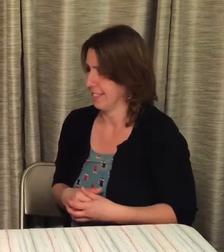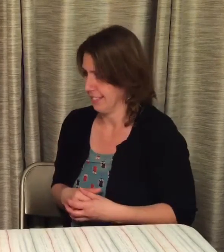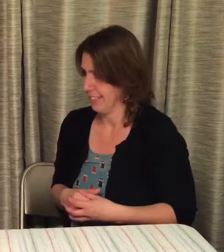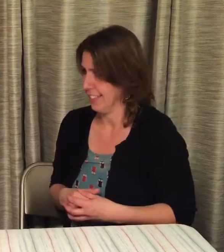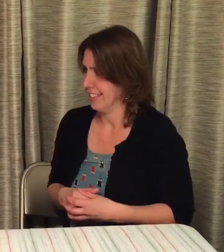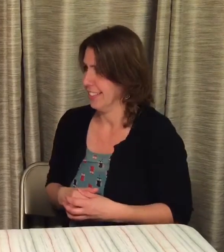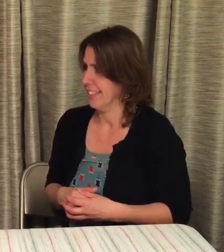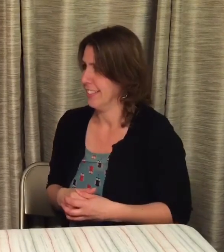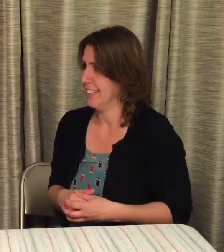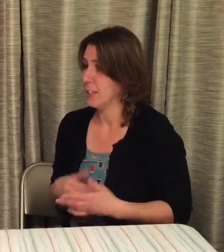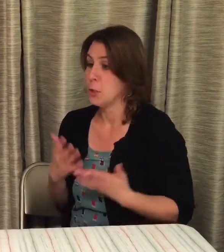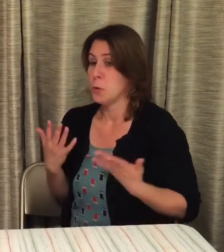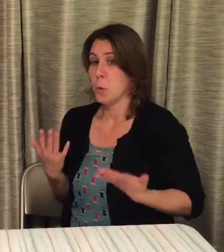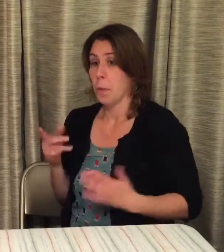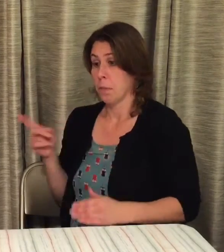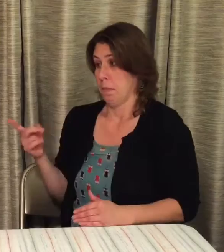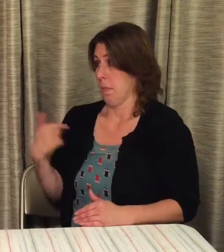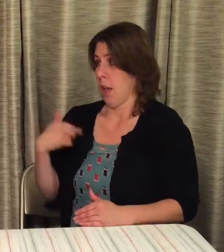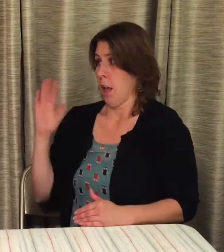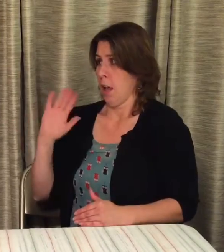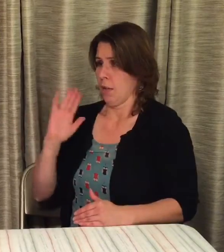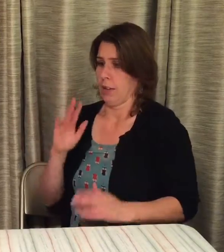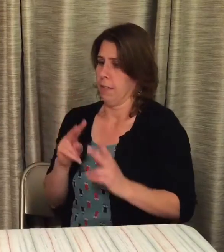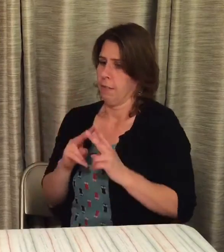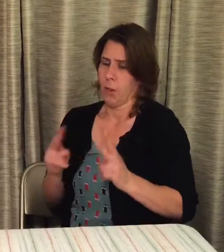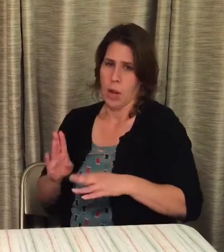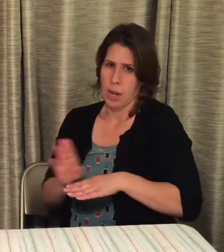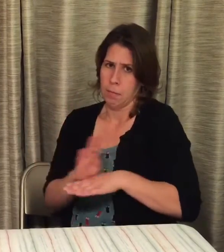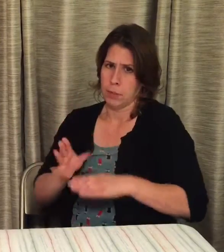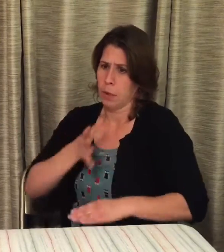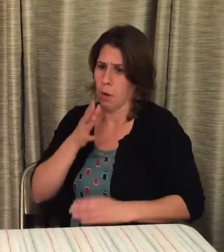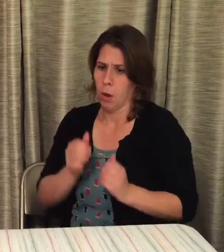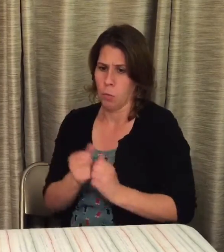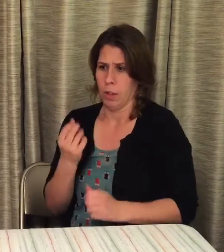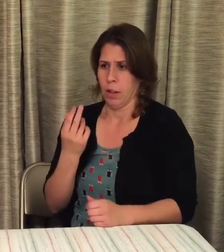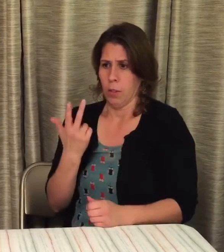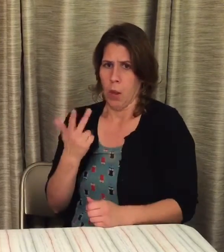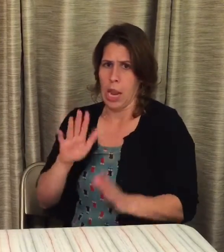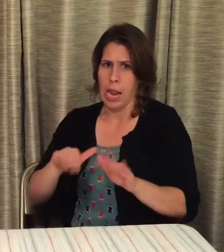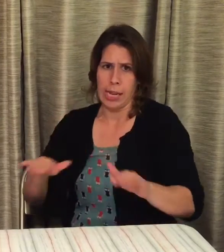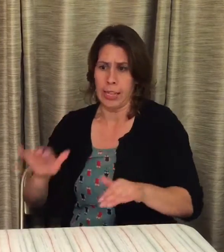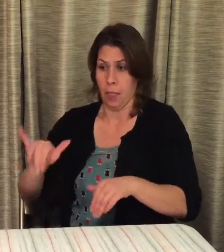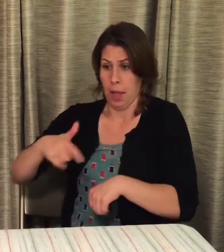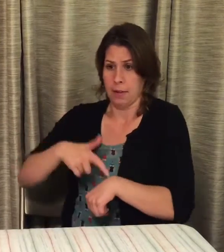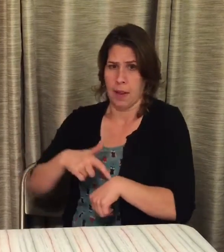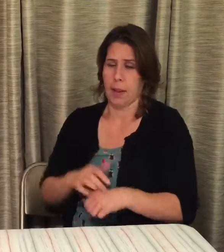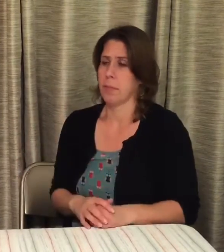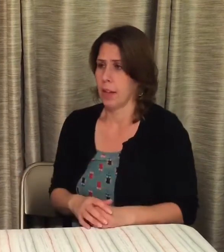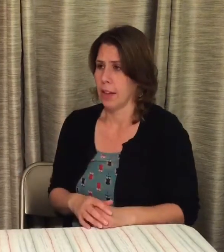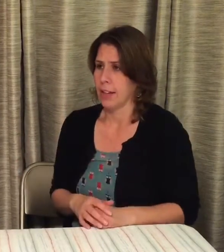So, I am a busy mom of four kids, but at the time I had only three.